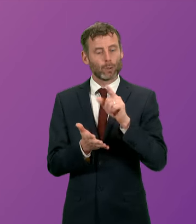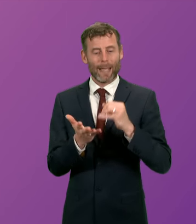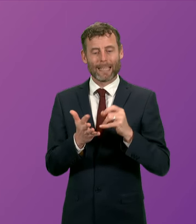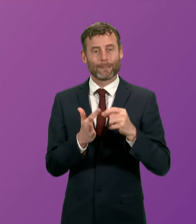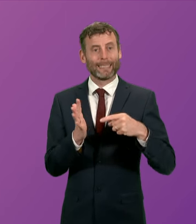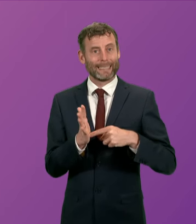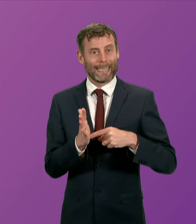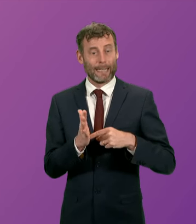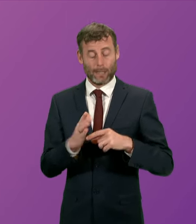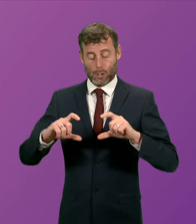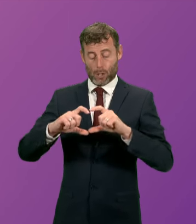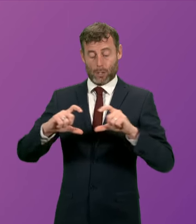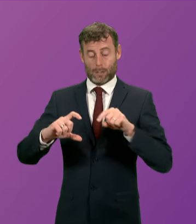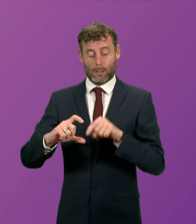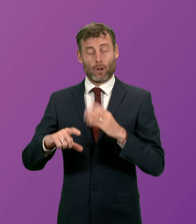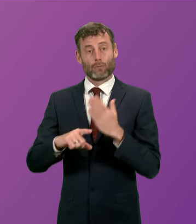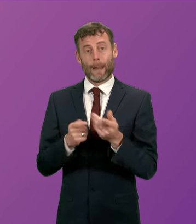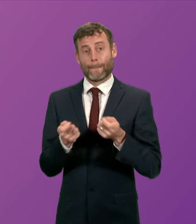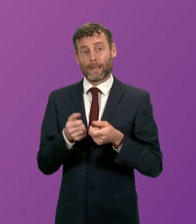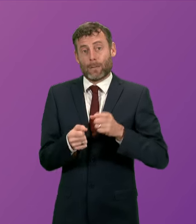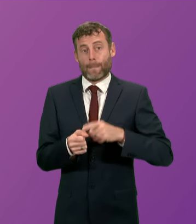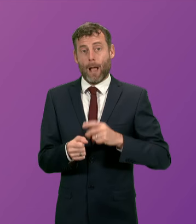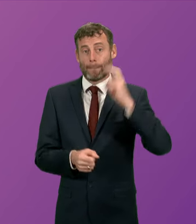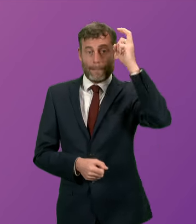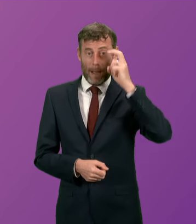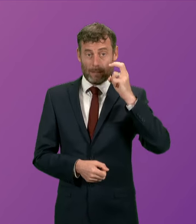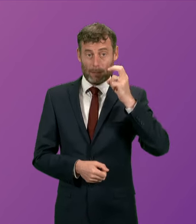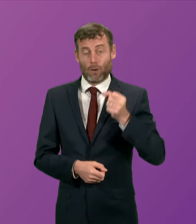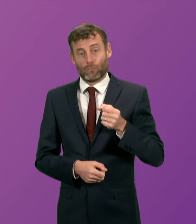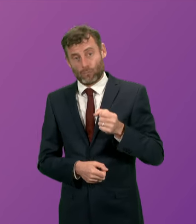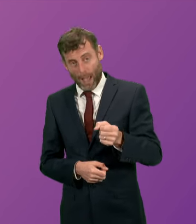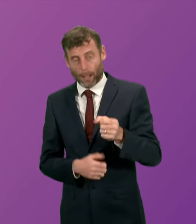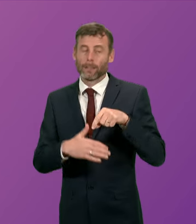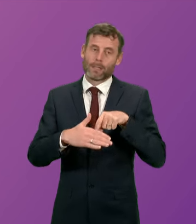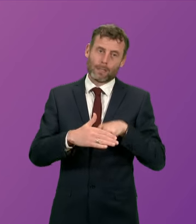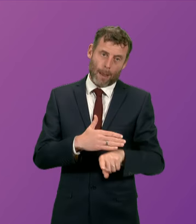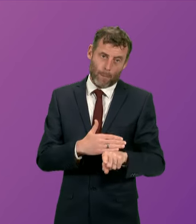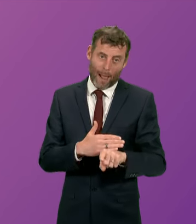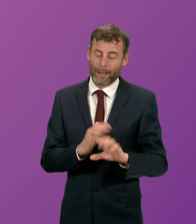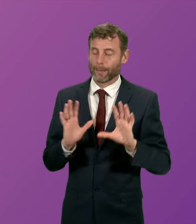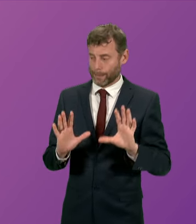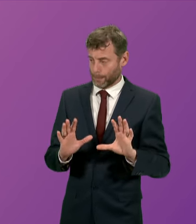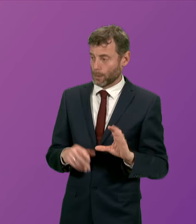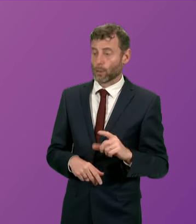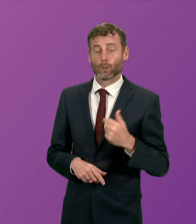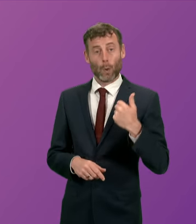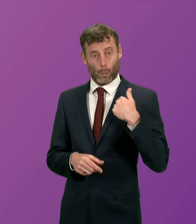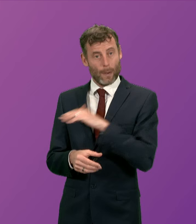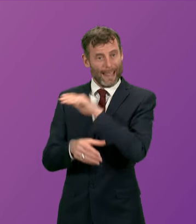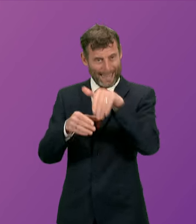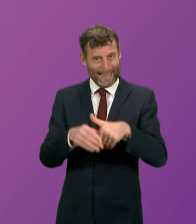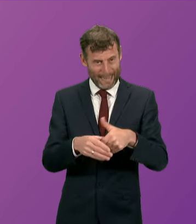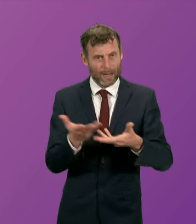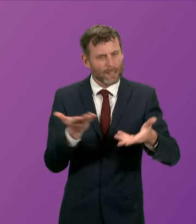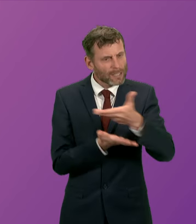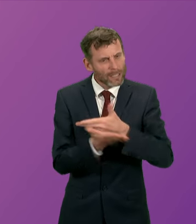Zone Card is a commercial ticket managed by bus rail and subway operators and neither the Scottish Government nor Transport Scotland were part of the fares discussions